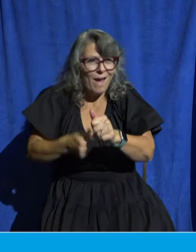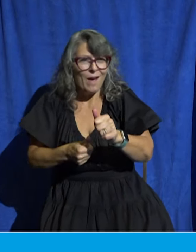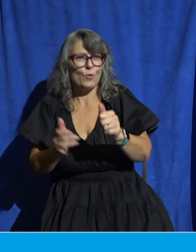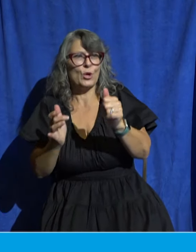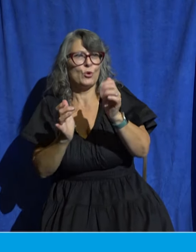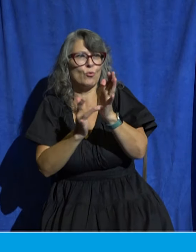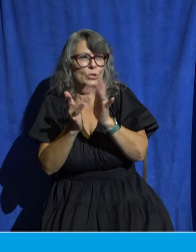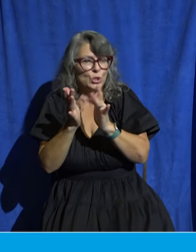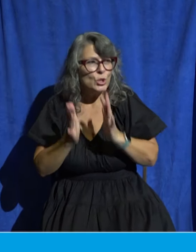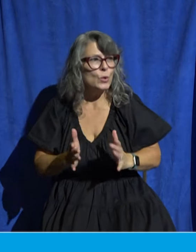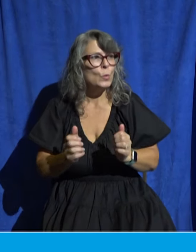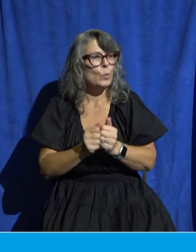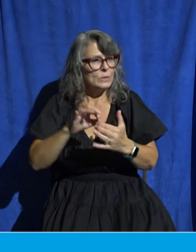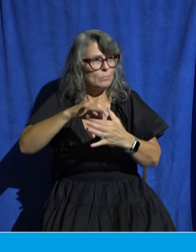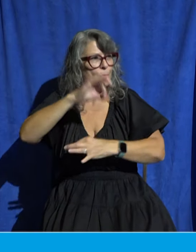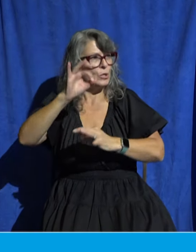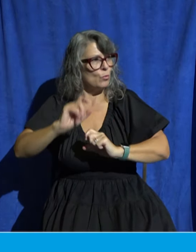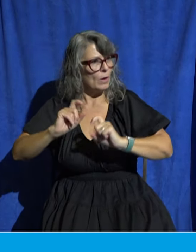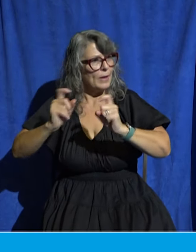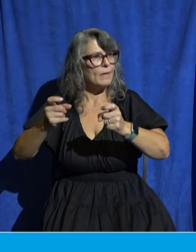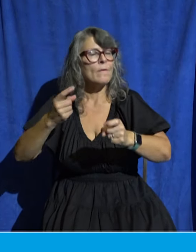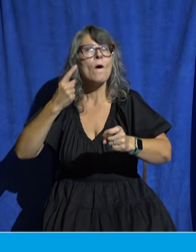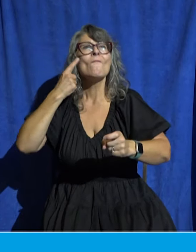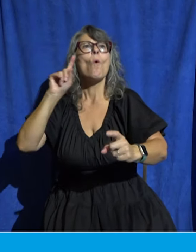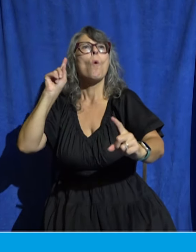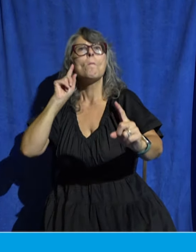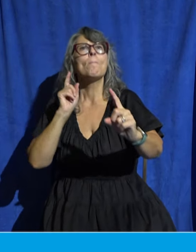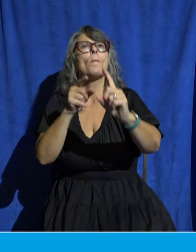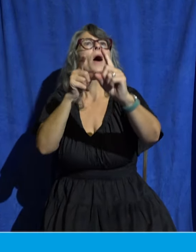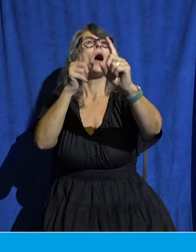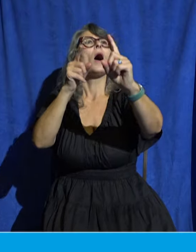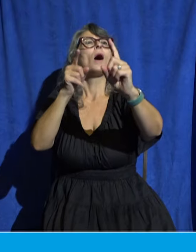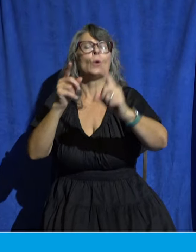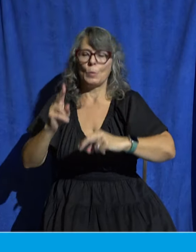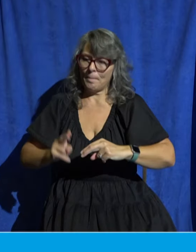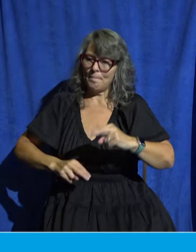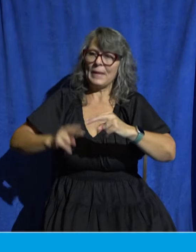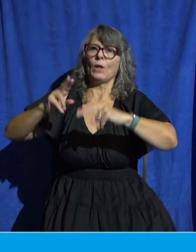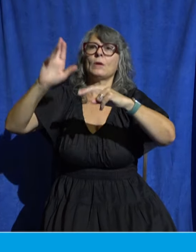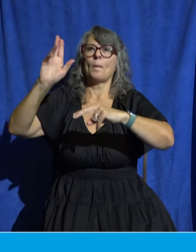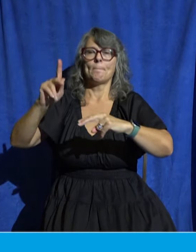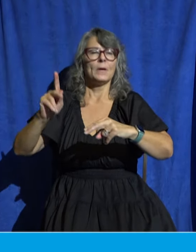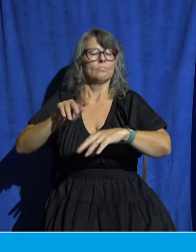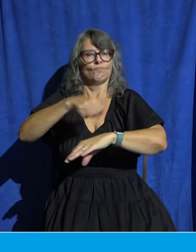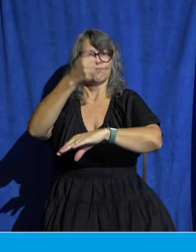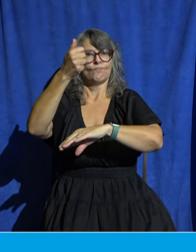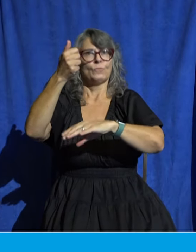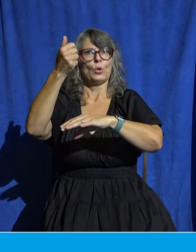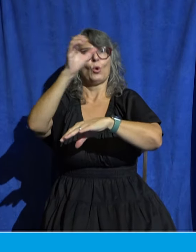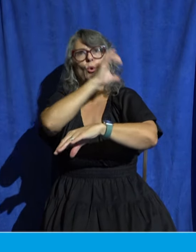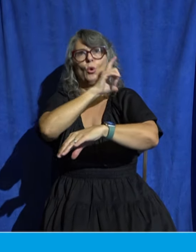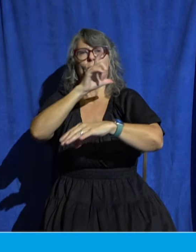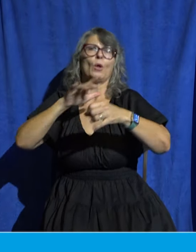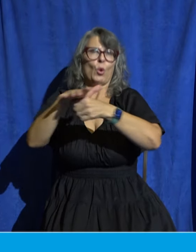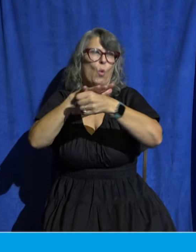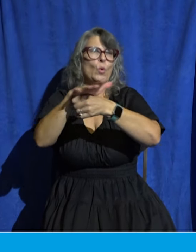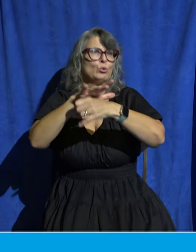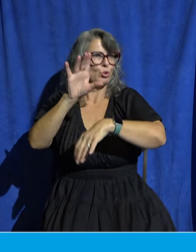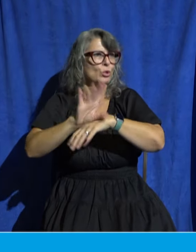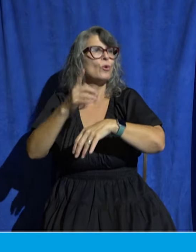for the purpose of building up the local church for the glory of Christ. It's a long sentence. Let me read it